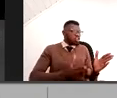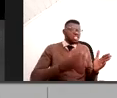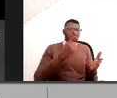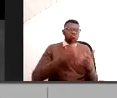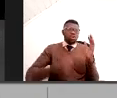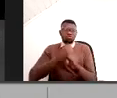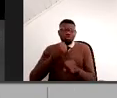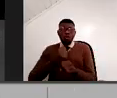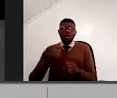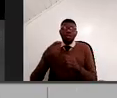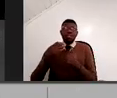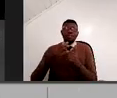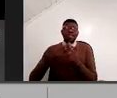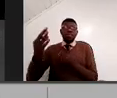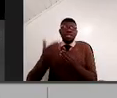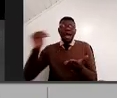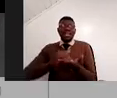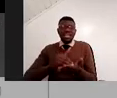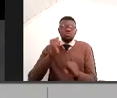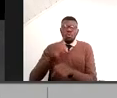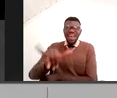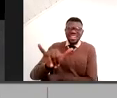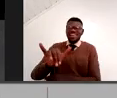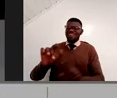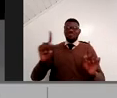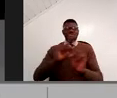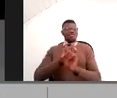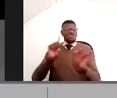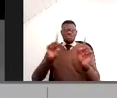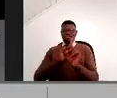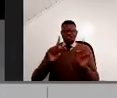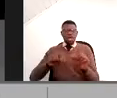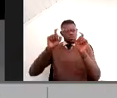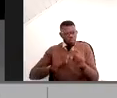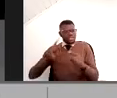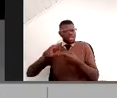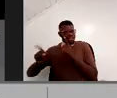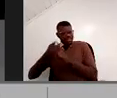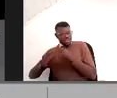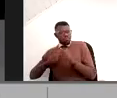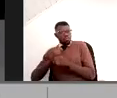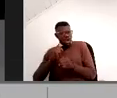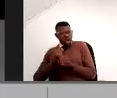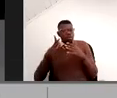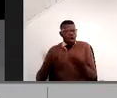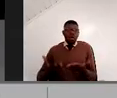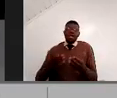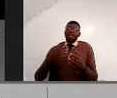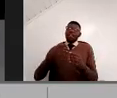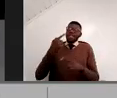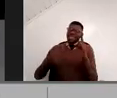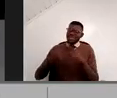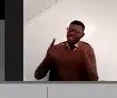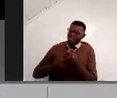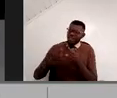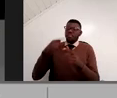weeks time, I start new, no, no, we have plants in which you usually think you can work on for seven, eight years. Then it, then